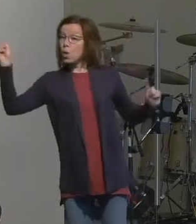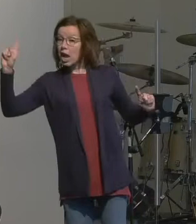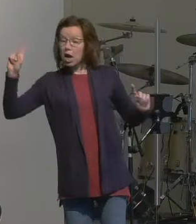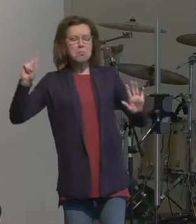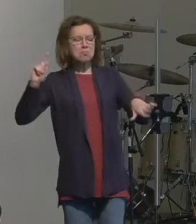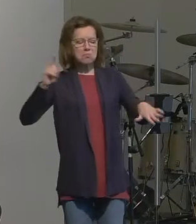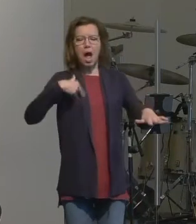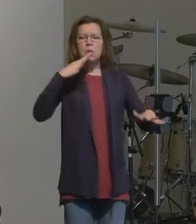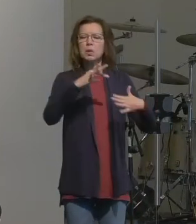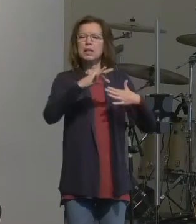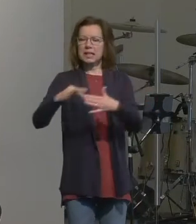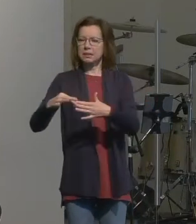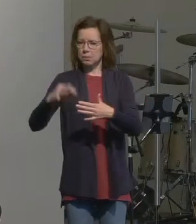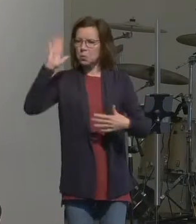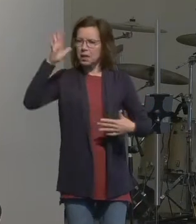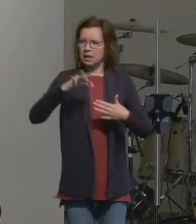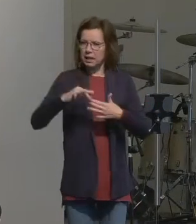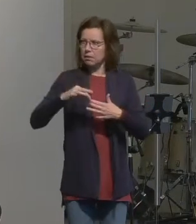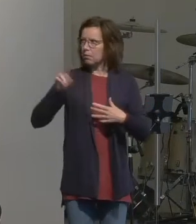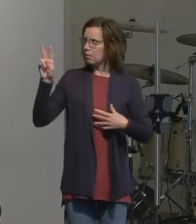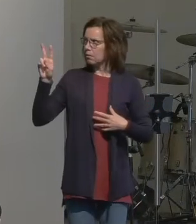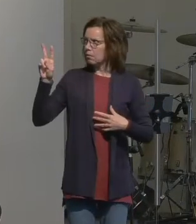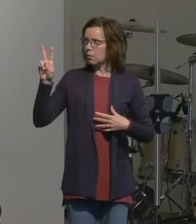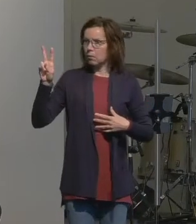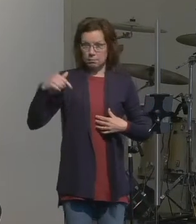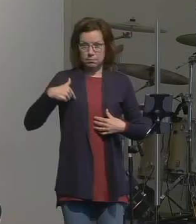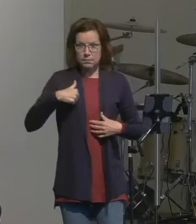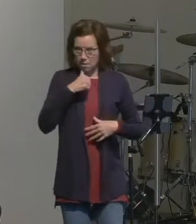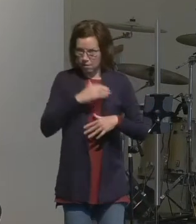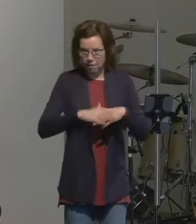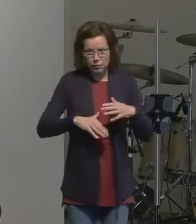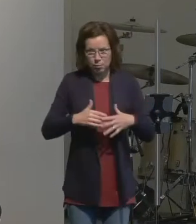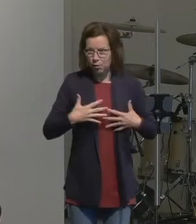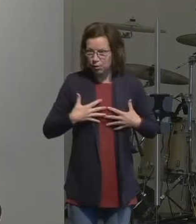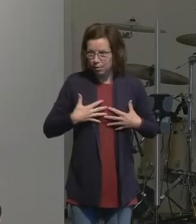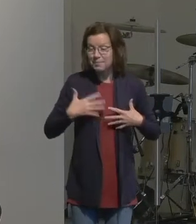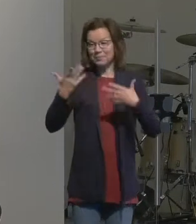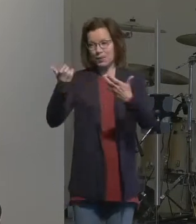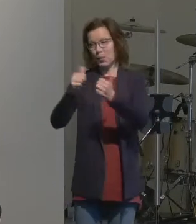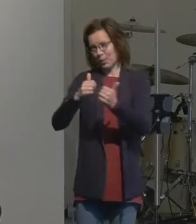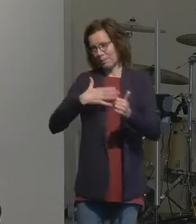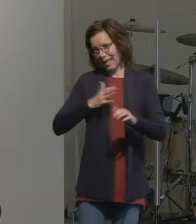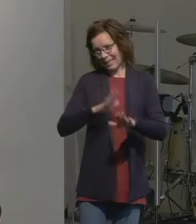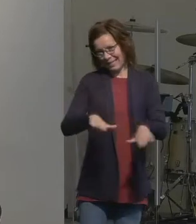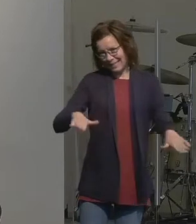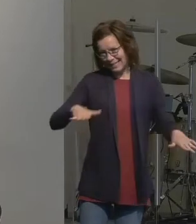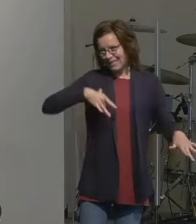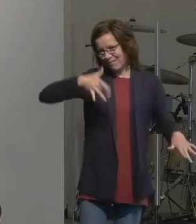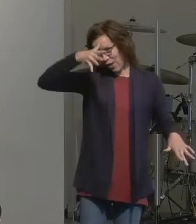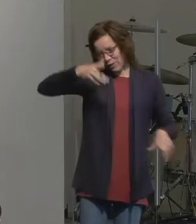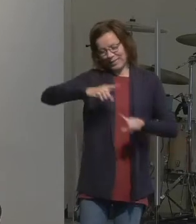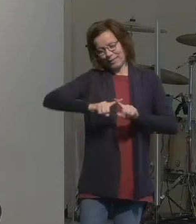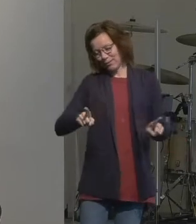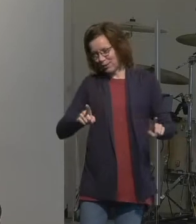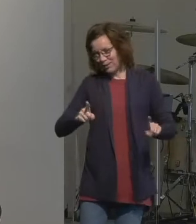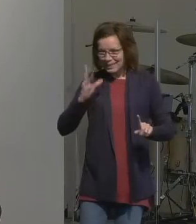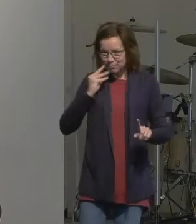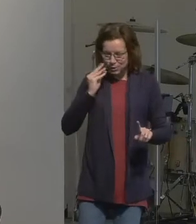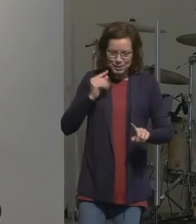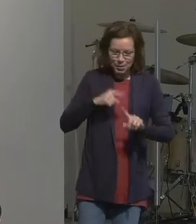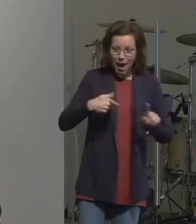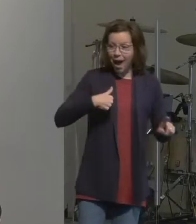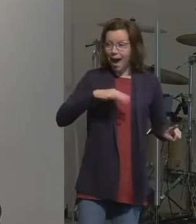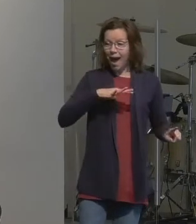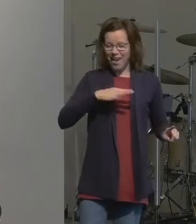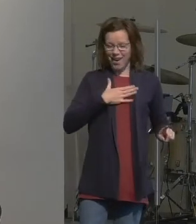now let me give you an illustration of why this makes me uncomfortable when I deal with my kids and as a father you know how you got a different perspective so I think it's